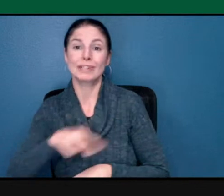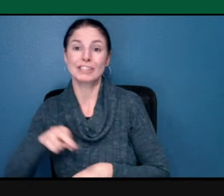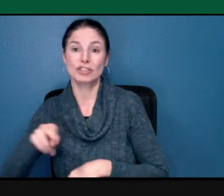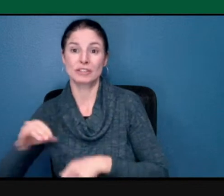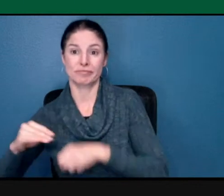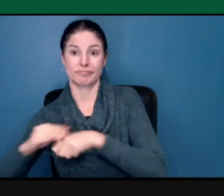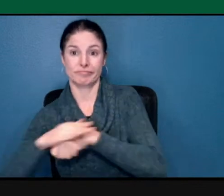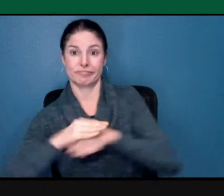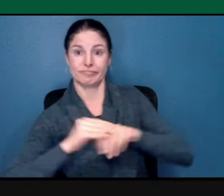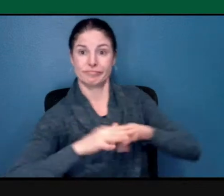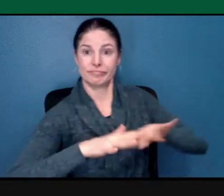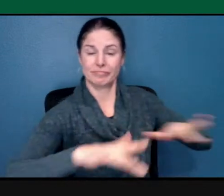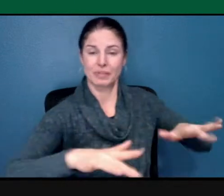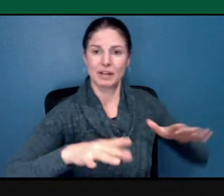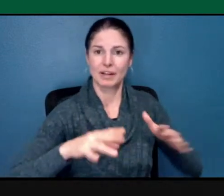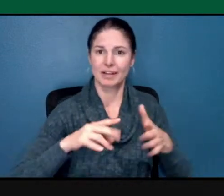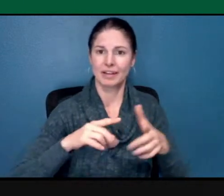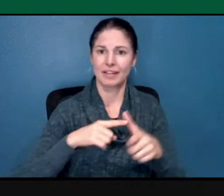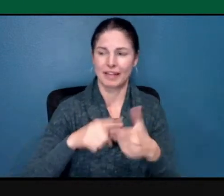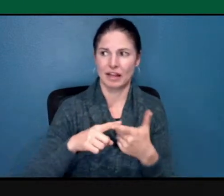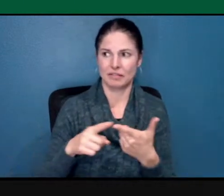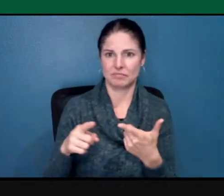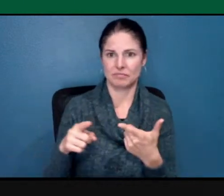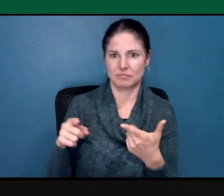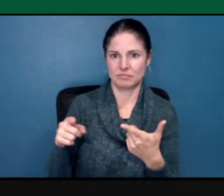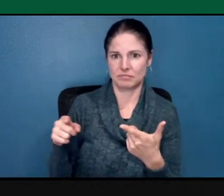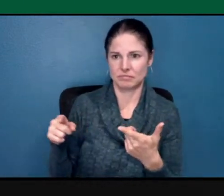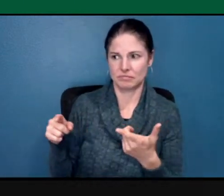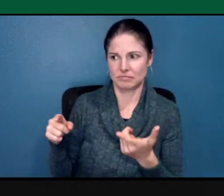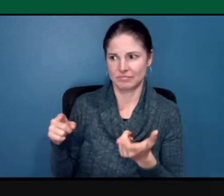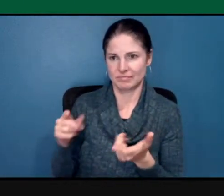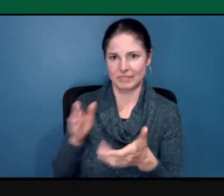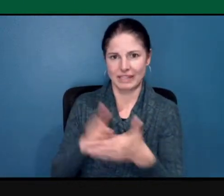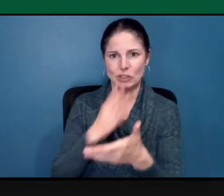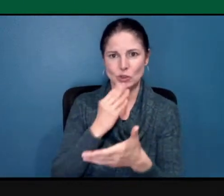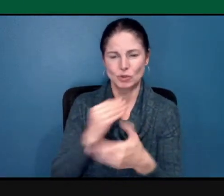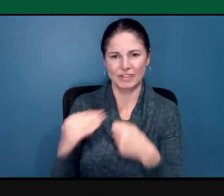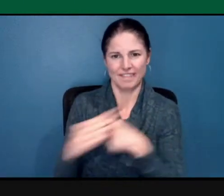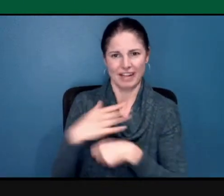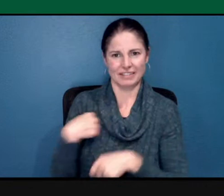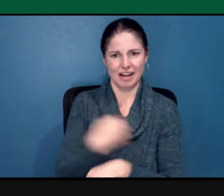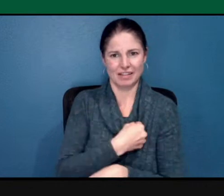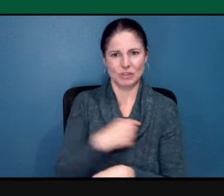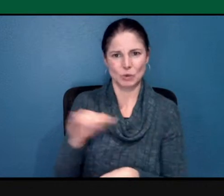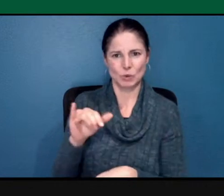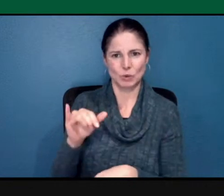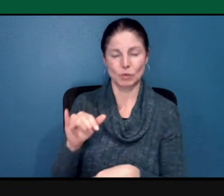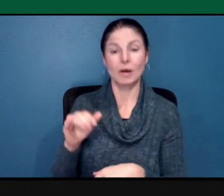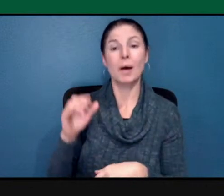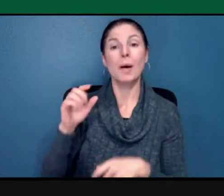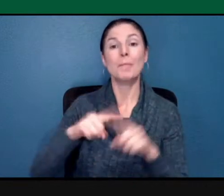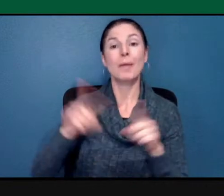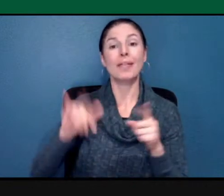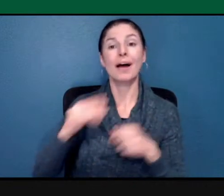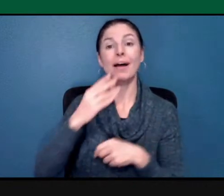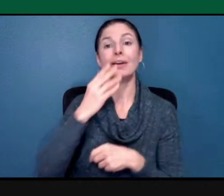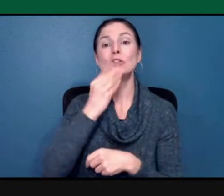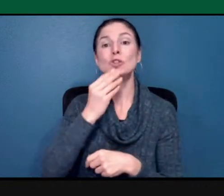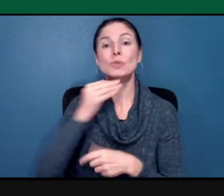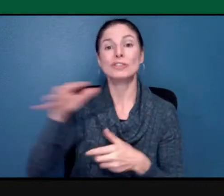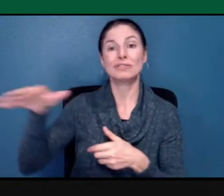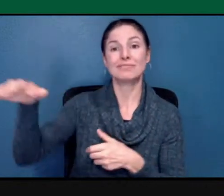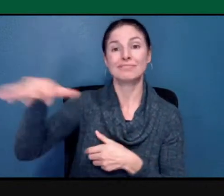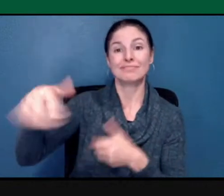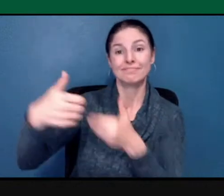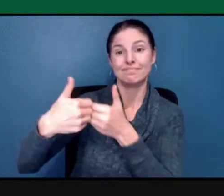think what I wanted to say is that this particular othering technique, it's very similar to other forms of oppression. And I